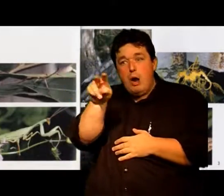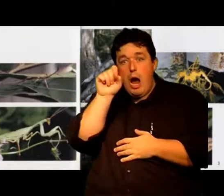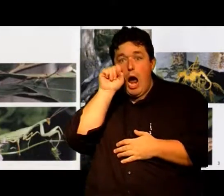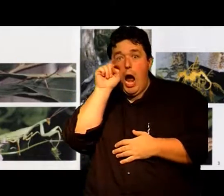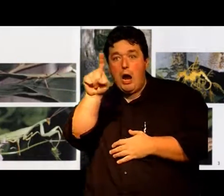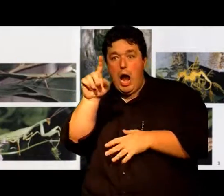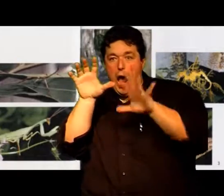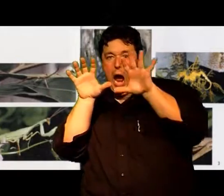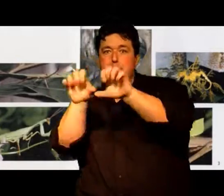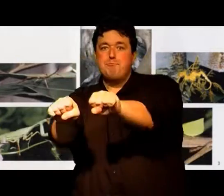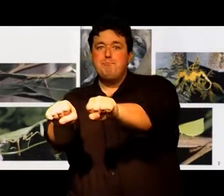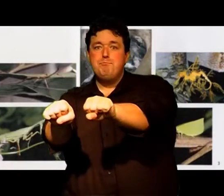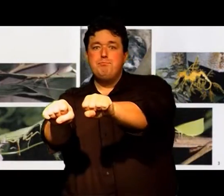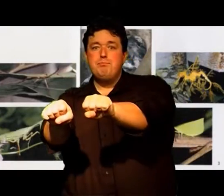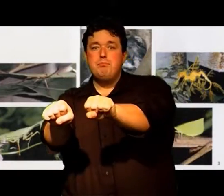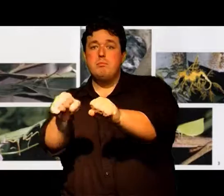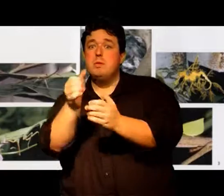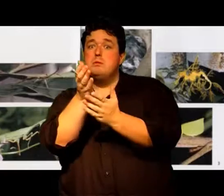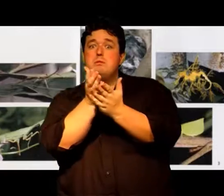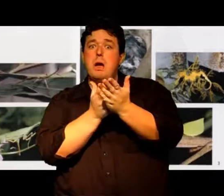Other animals are looking for food and might catch them